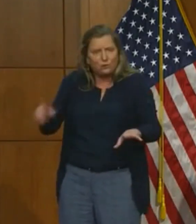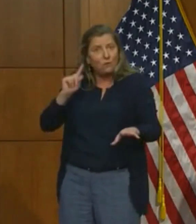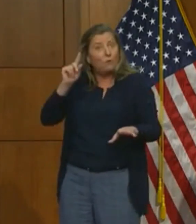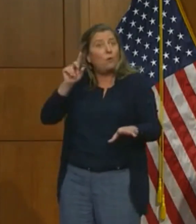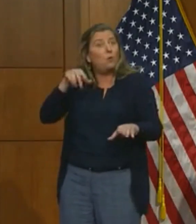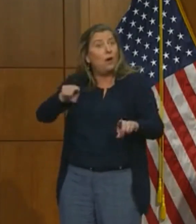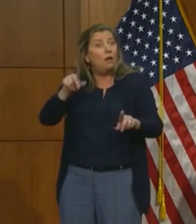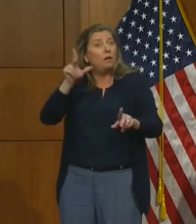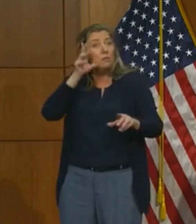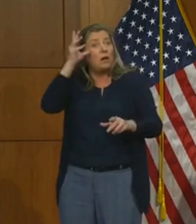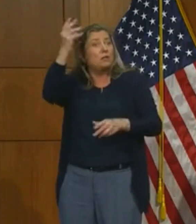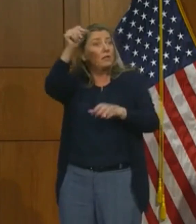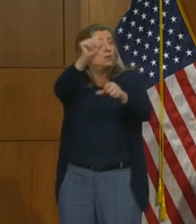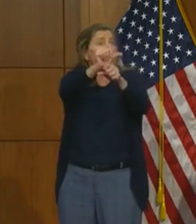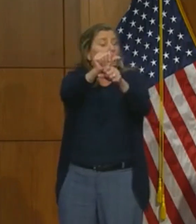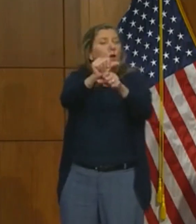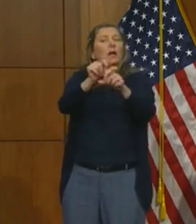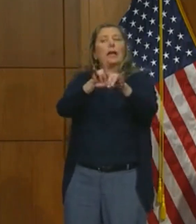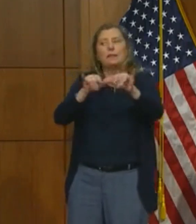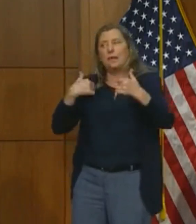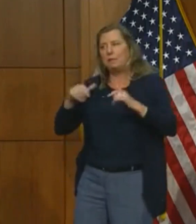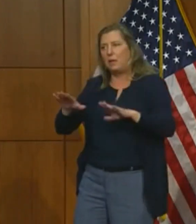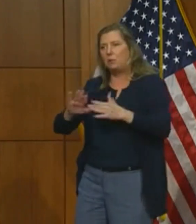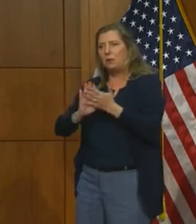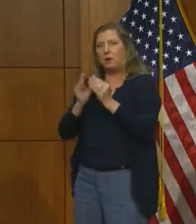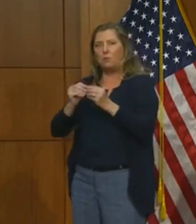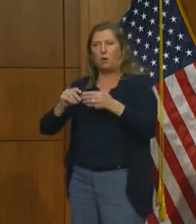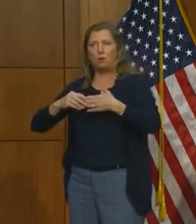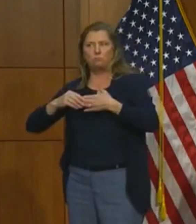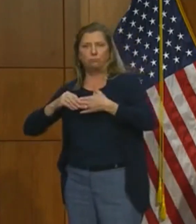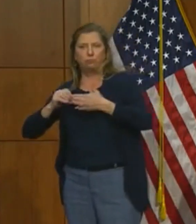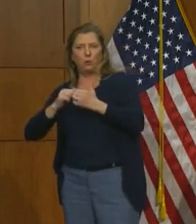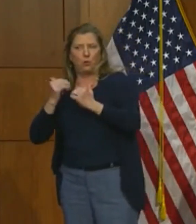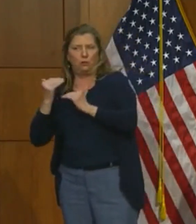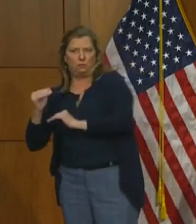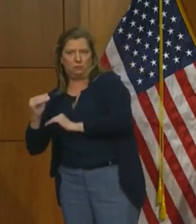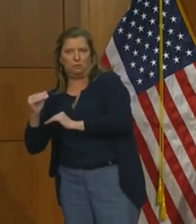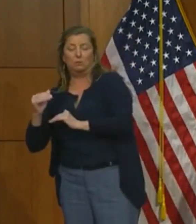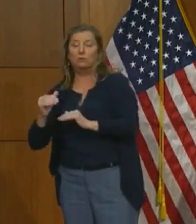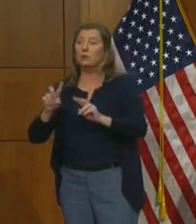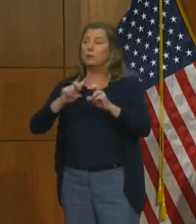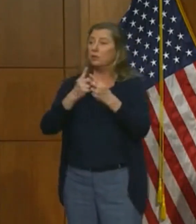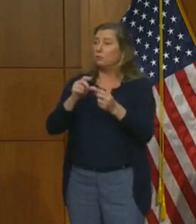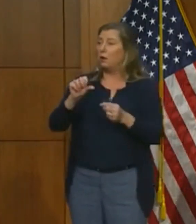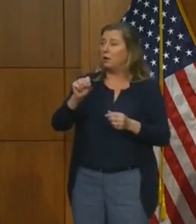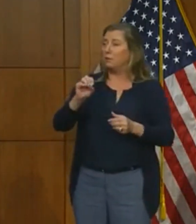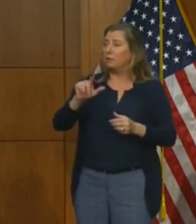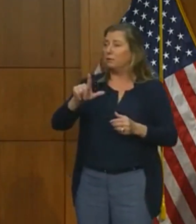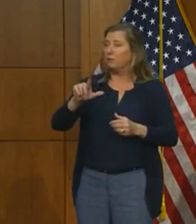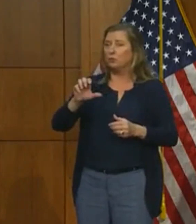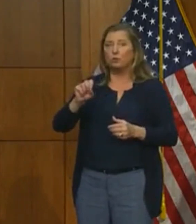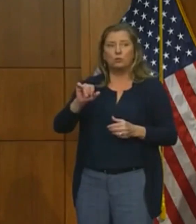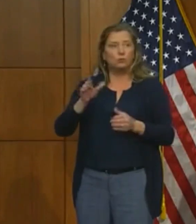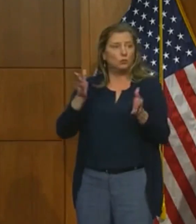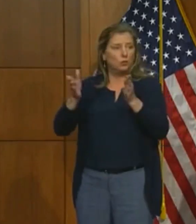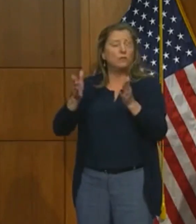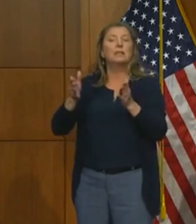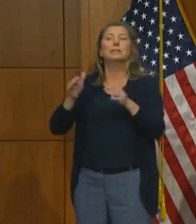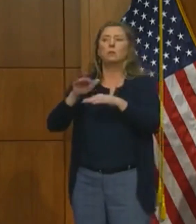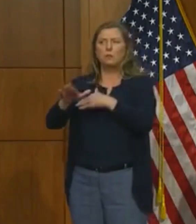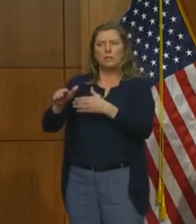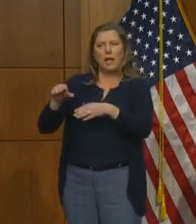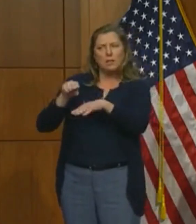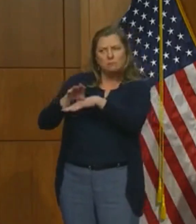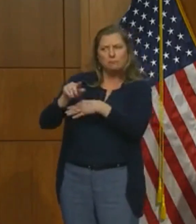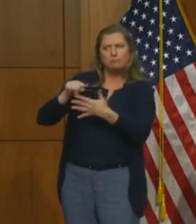ease restrictions. Our Department of Social Services is sending guidance to our childcare providers so they